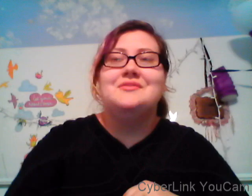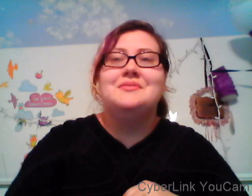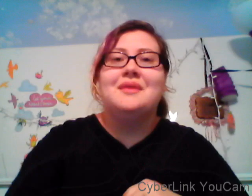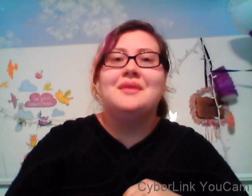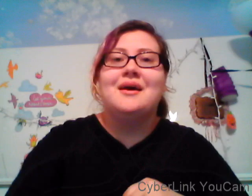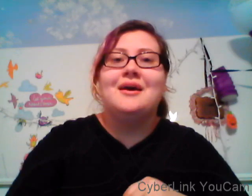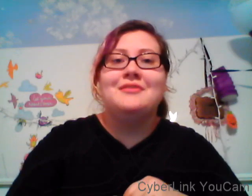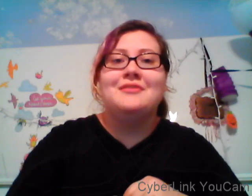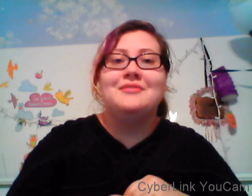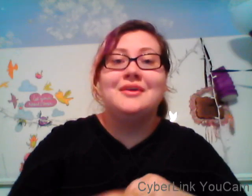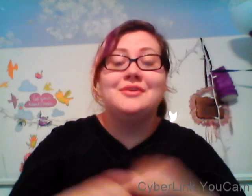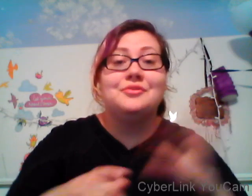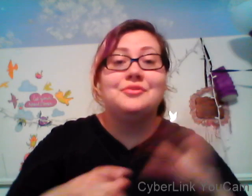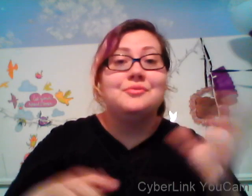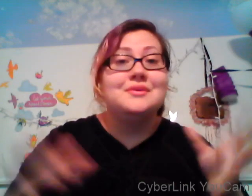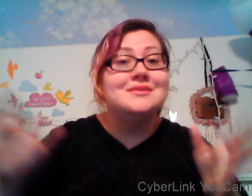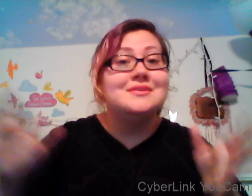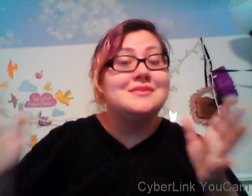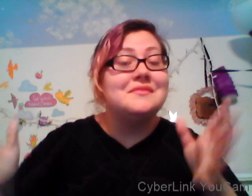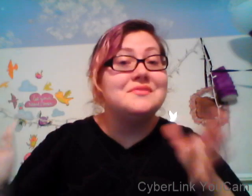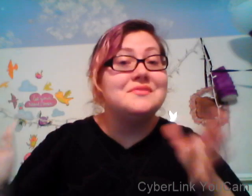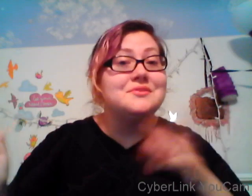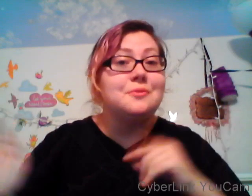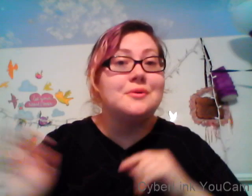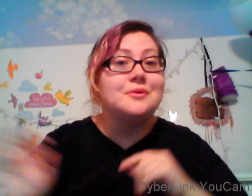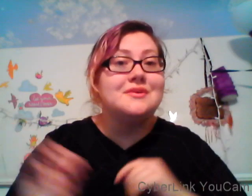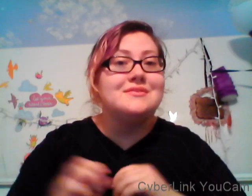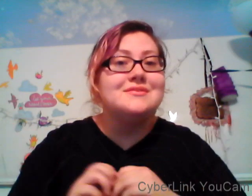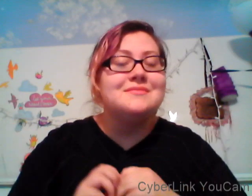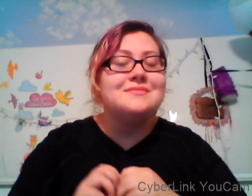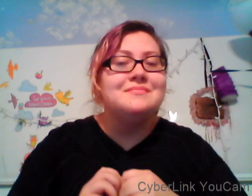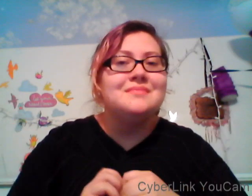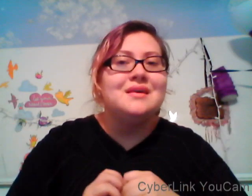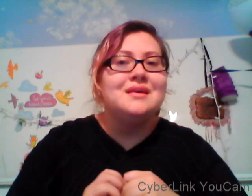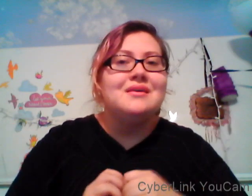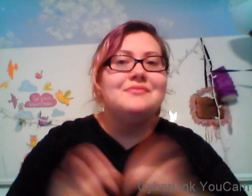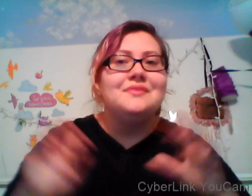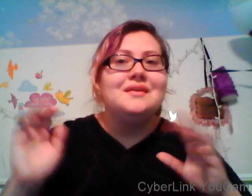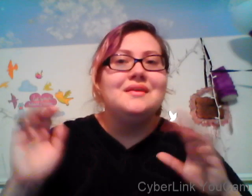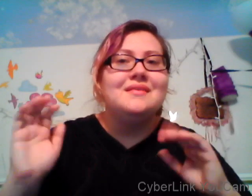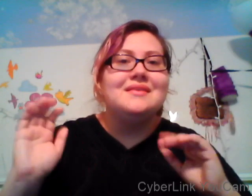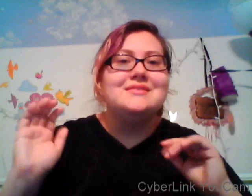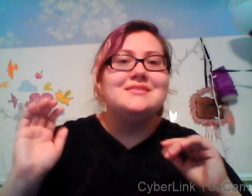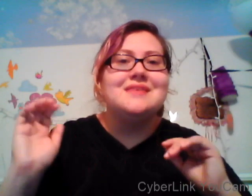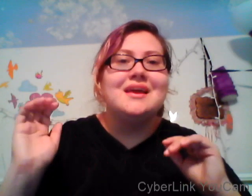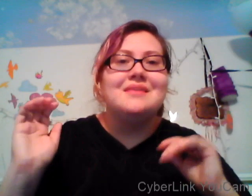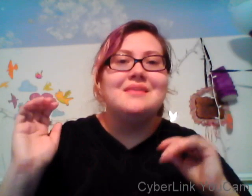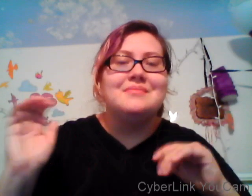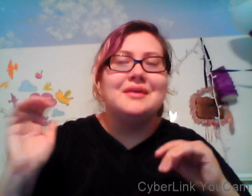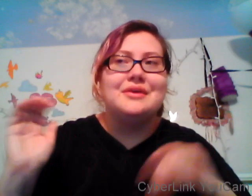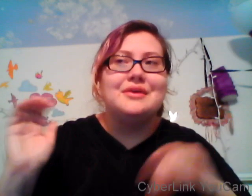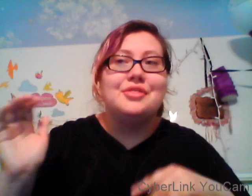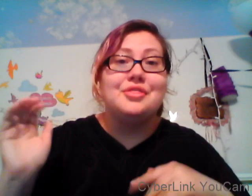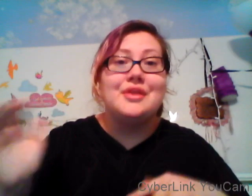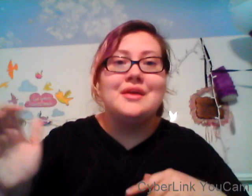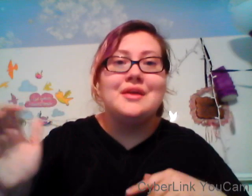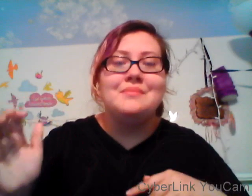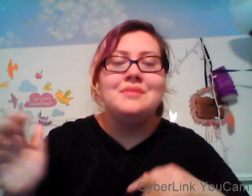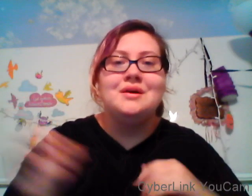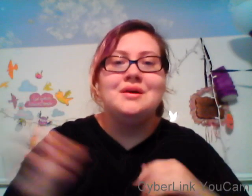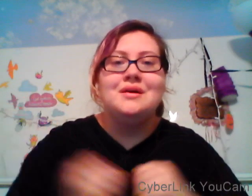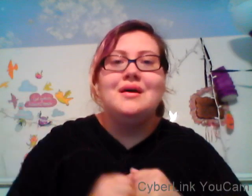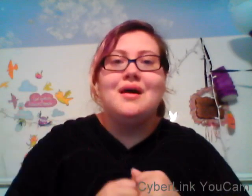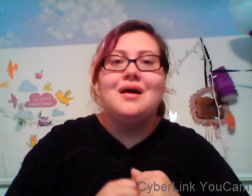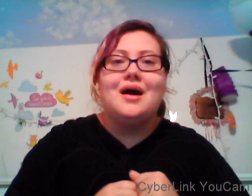of me rambling on like I do in most of my videos though I'm gonna